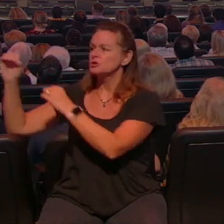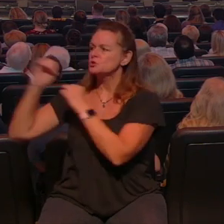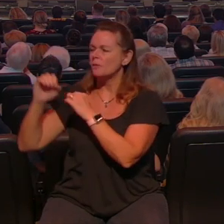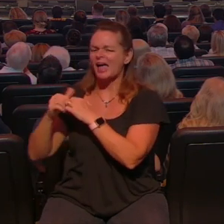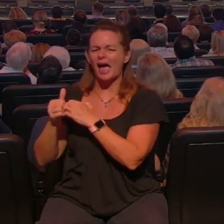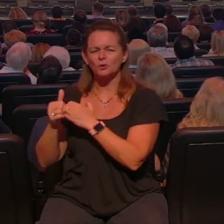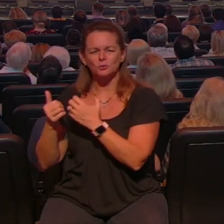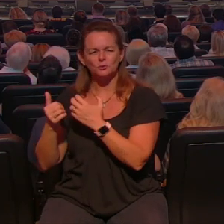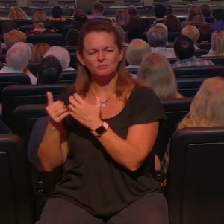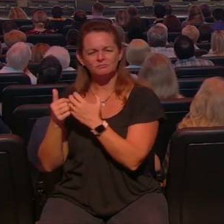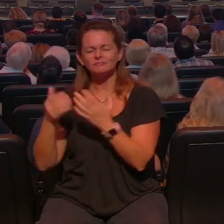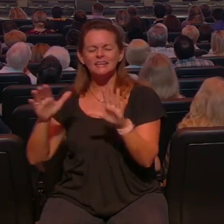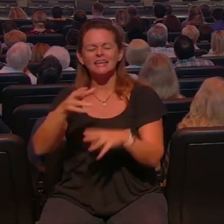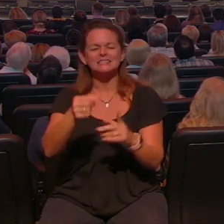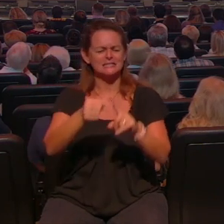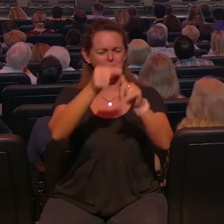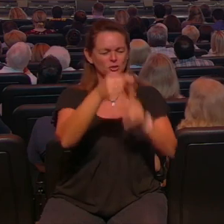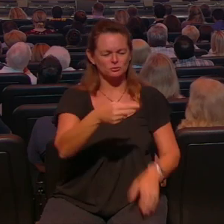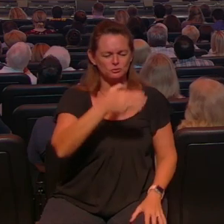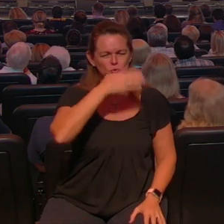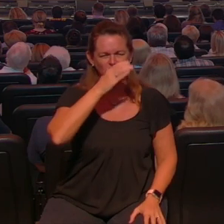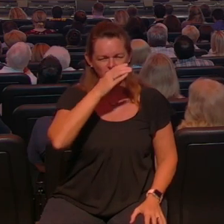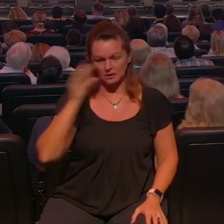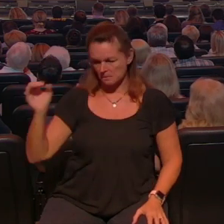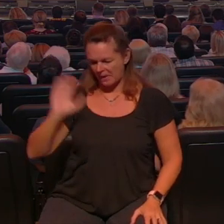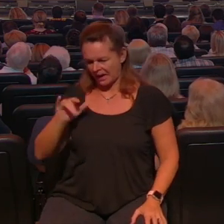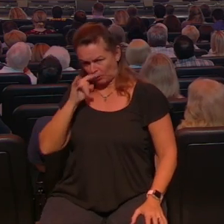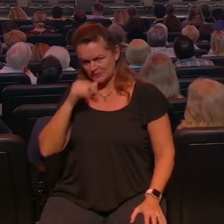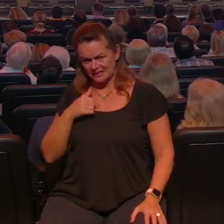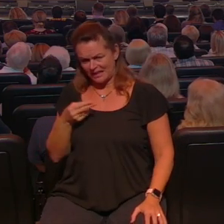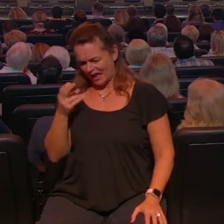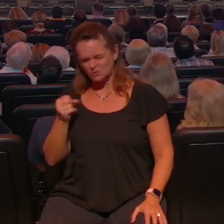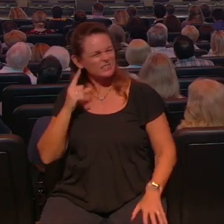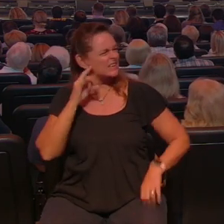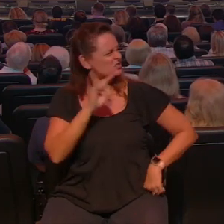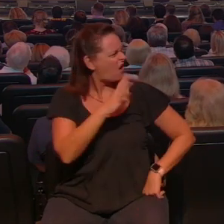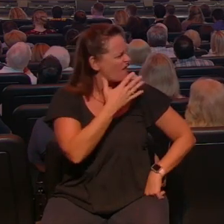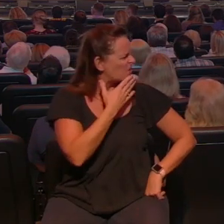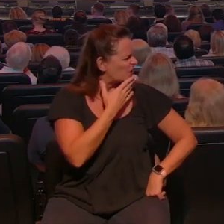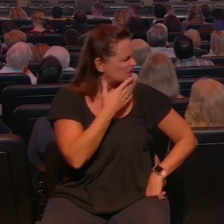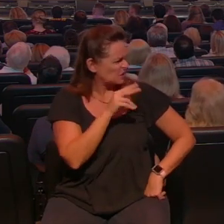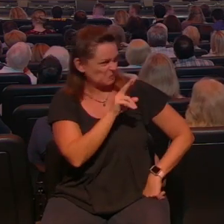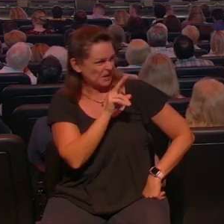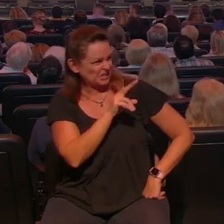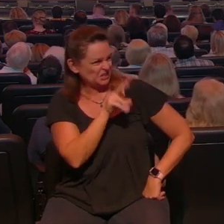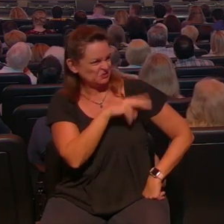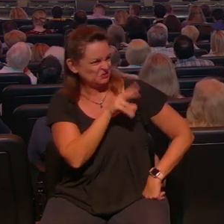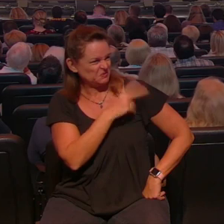in high school this is really sounding bad um so so let me just go ahead and tell you what it